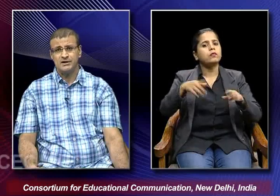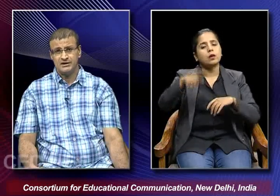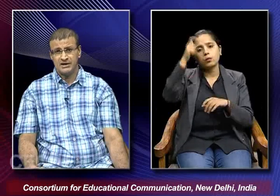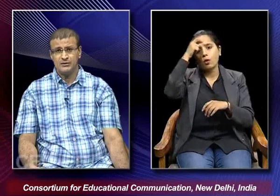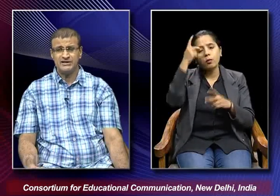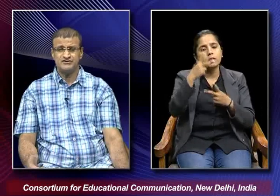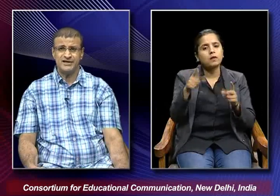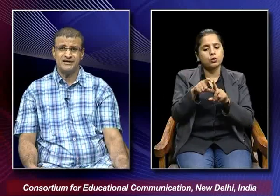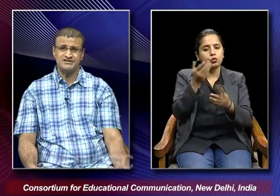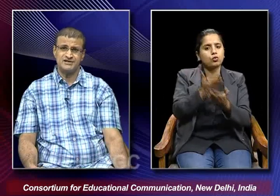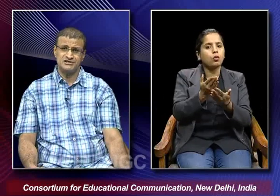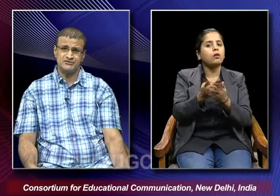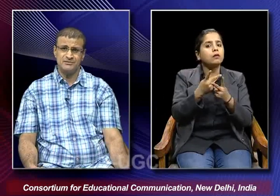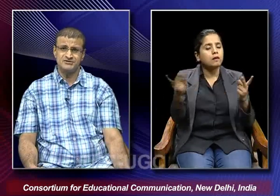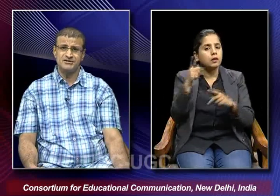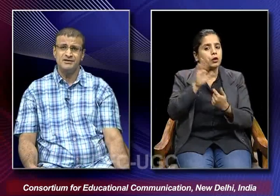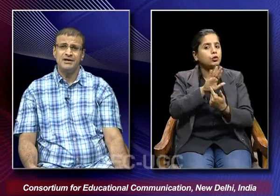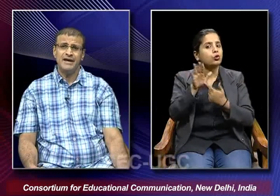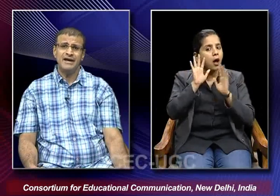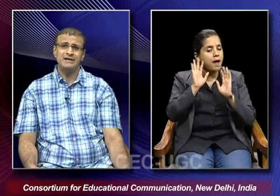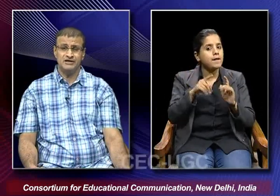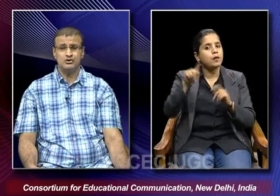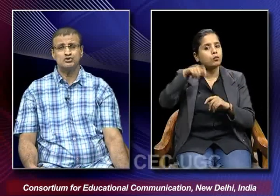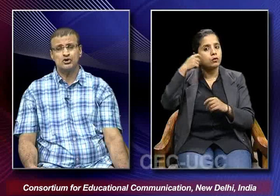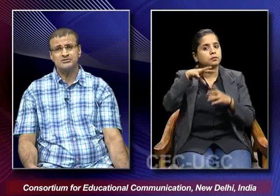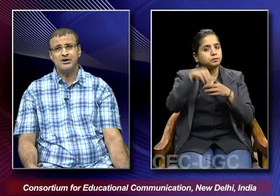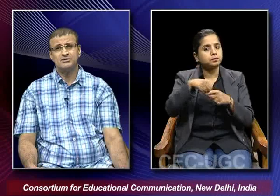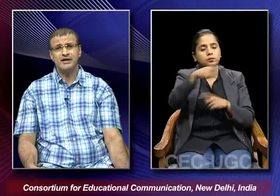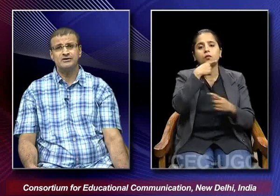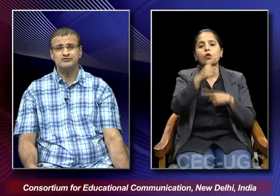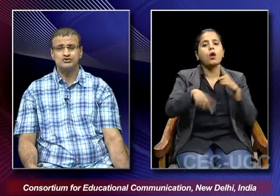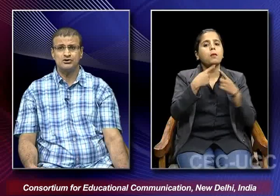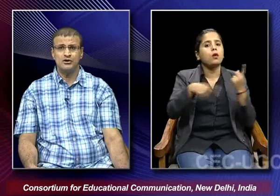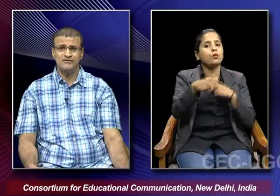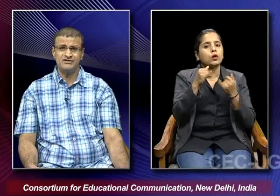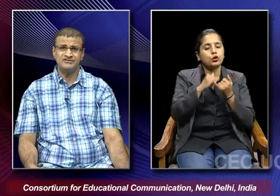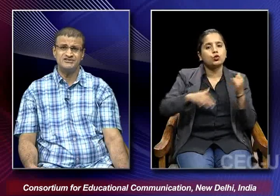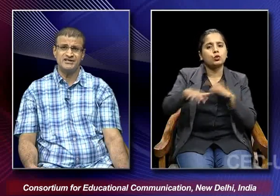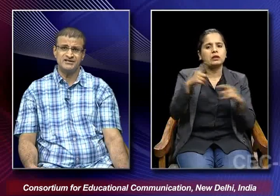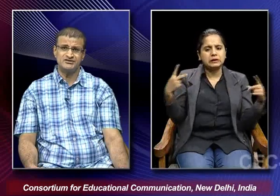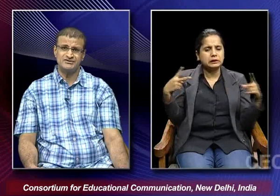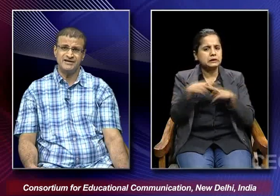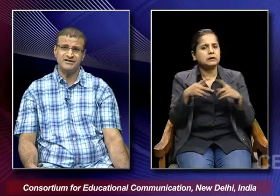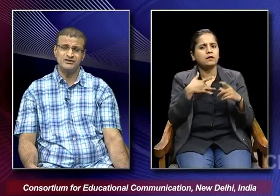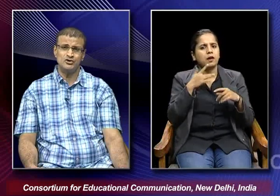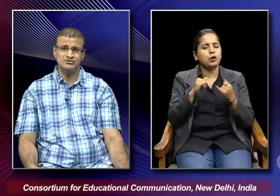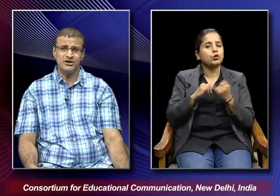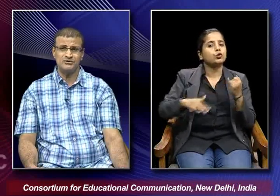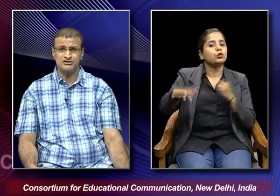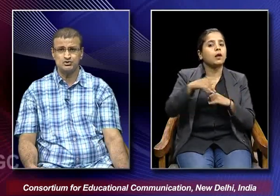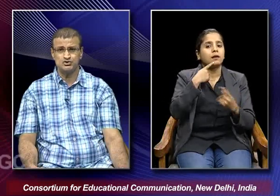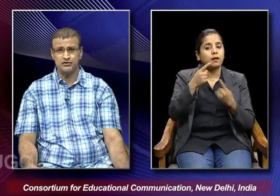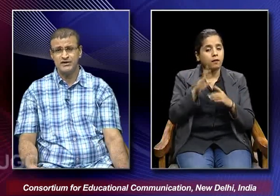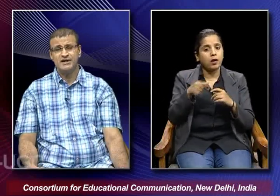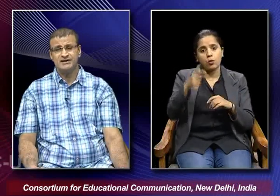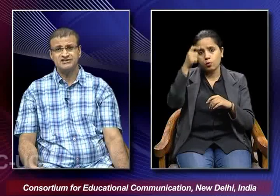dowry as well as in his films and he also talks about the kind of social conflict which is there in the society and talks about the